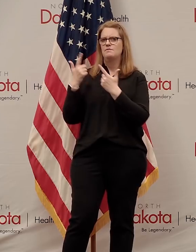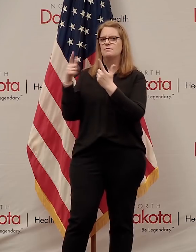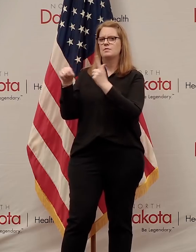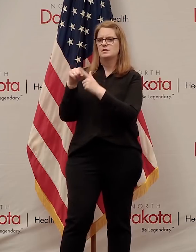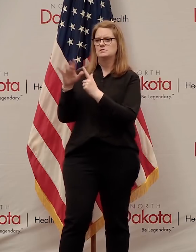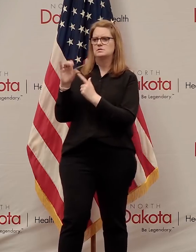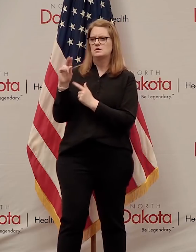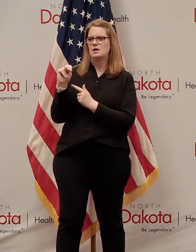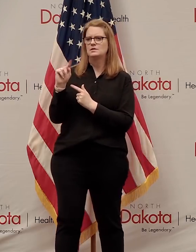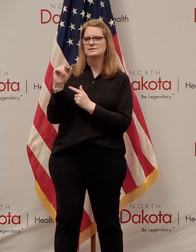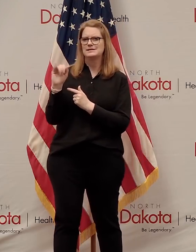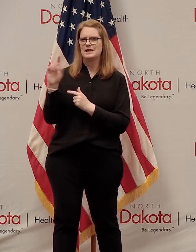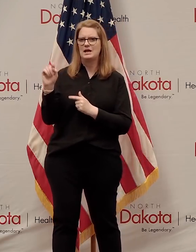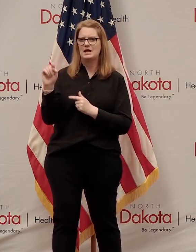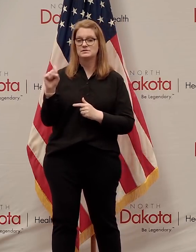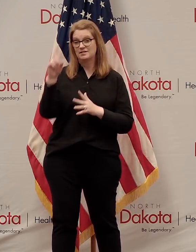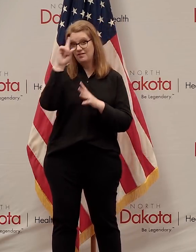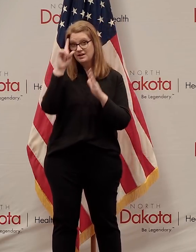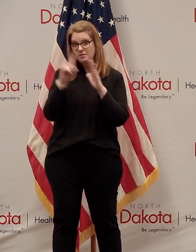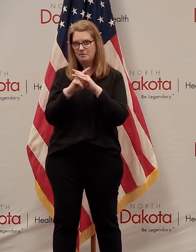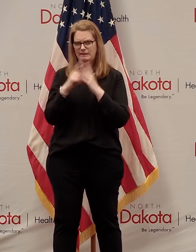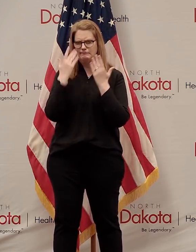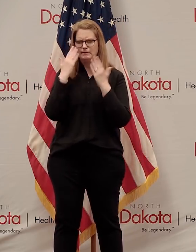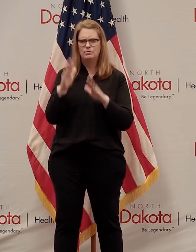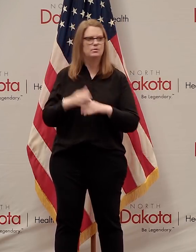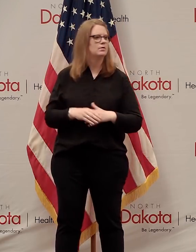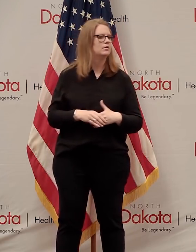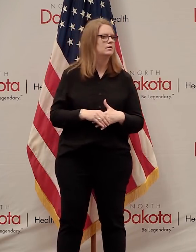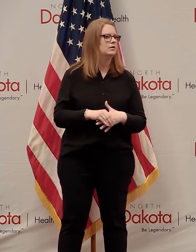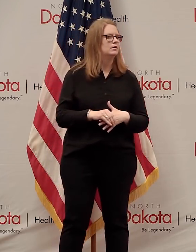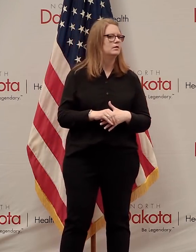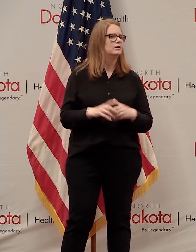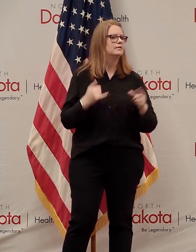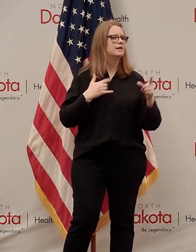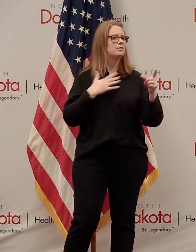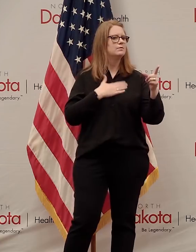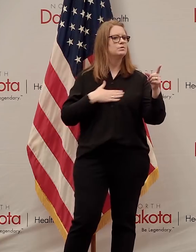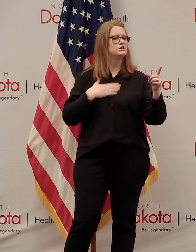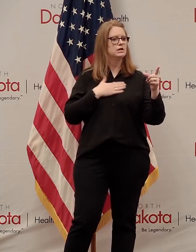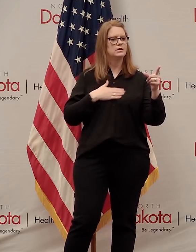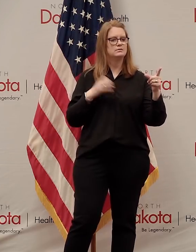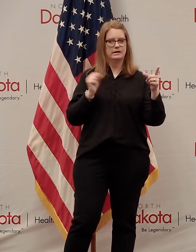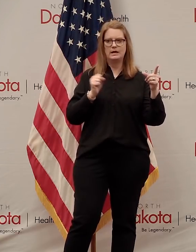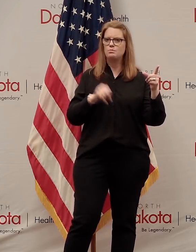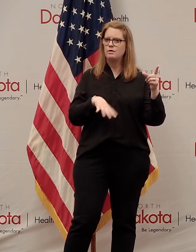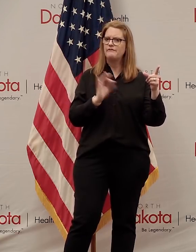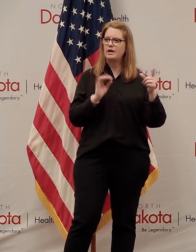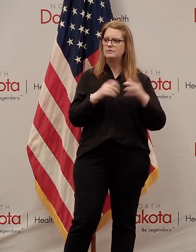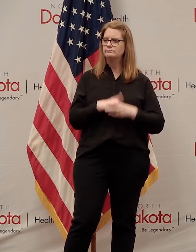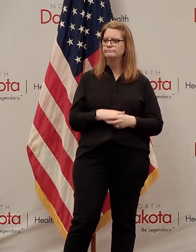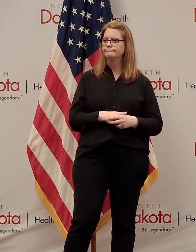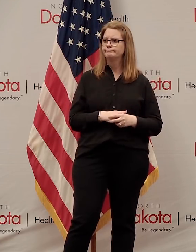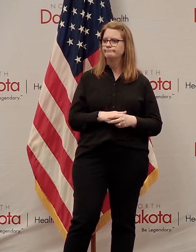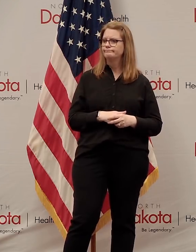but I don't have that off the top of my head. That would be appreciated. Okay, we'll dig that one up for you.